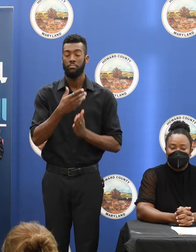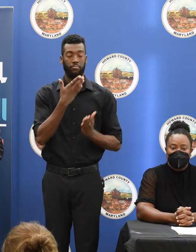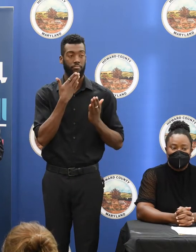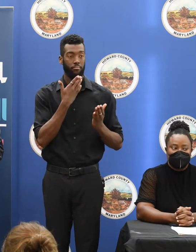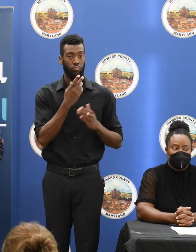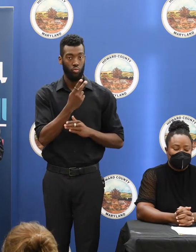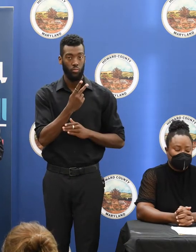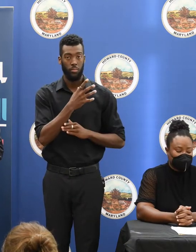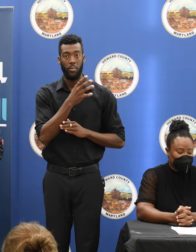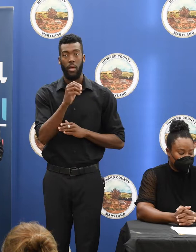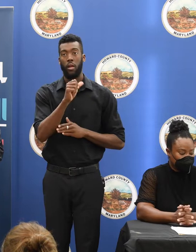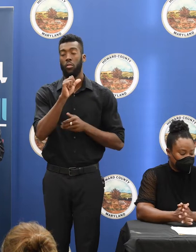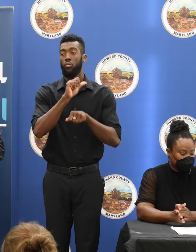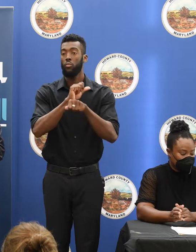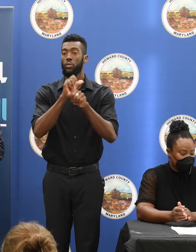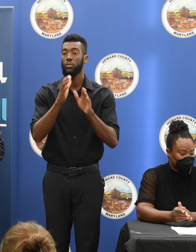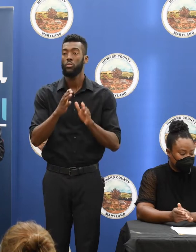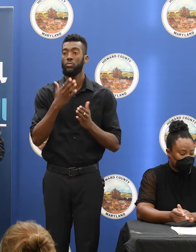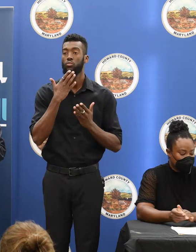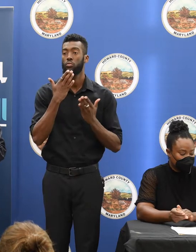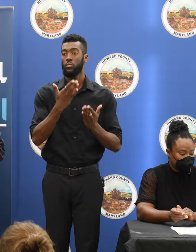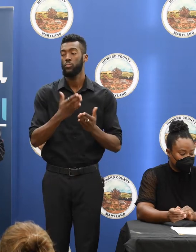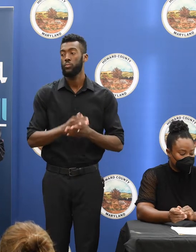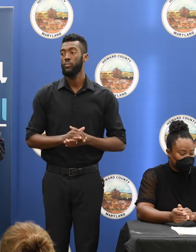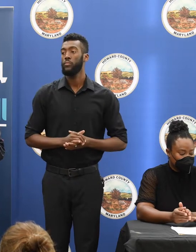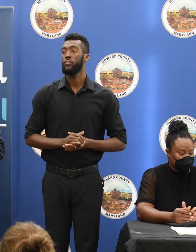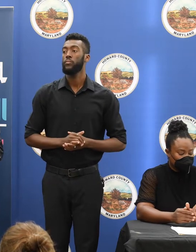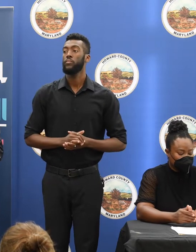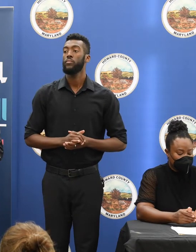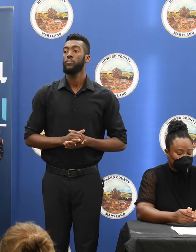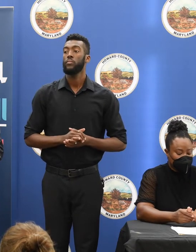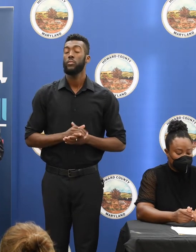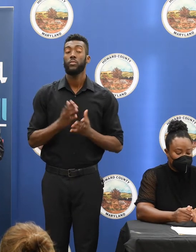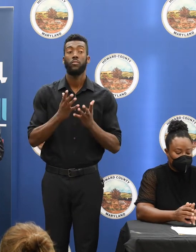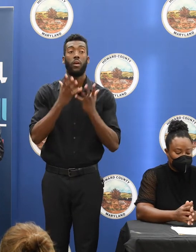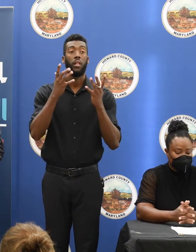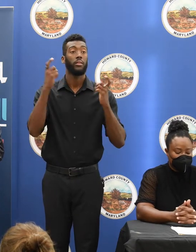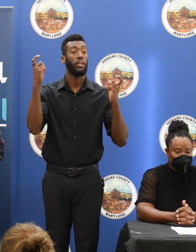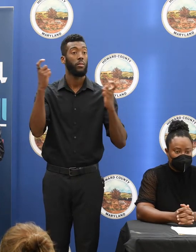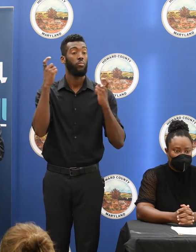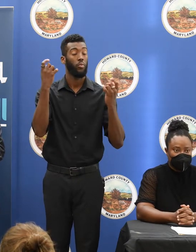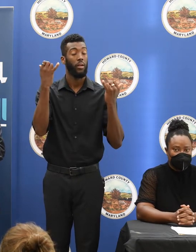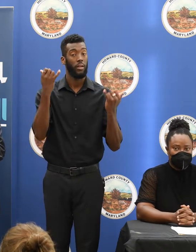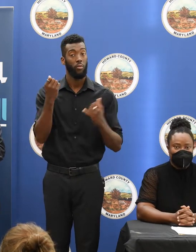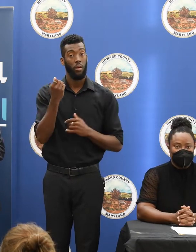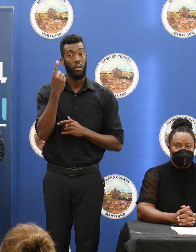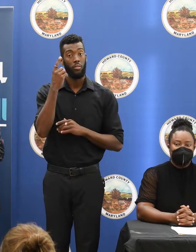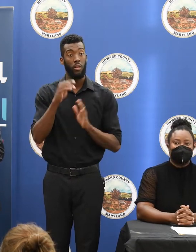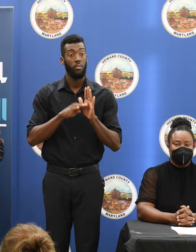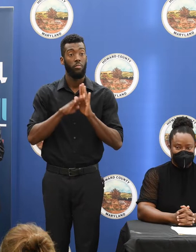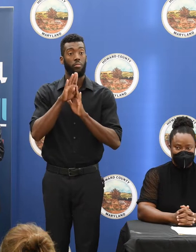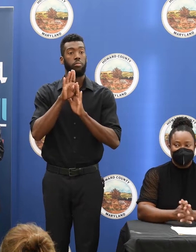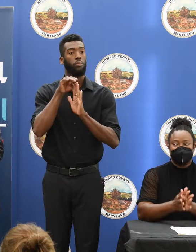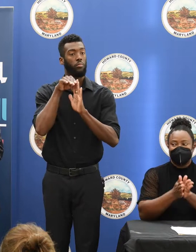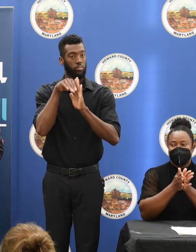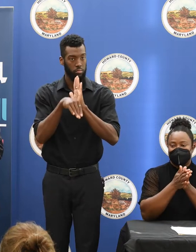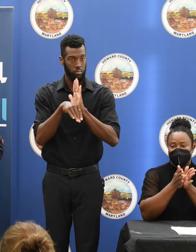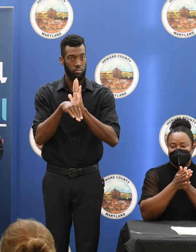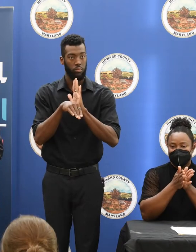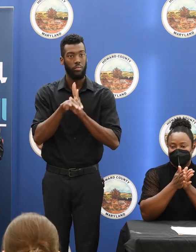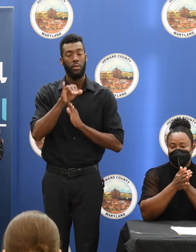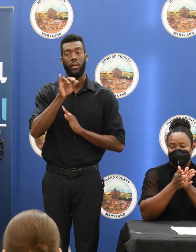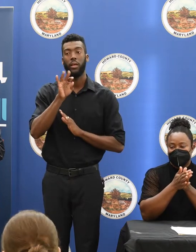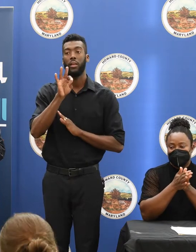very, very much. And we have a lot to celebrate now as you know with the inflation reduction act. I was honored